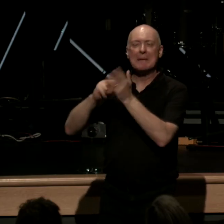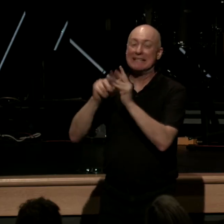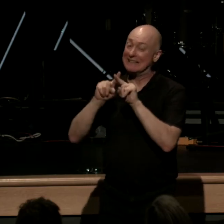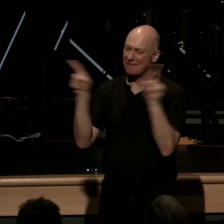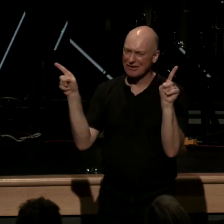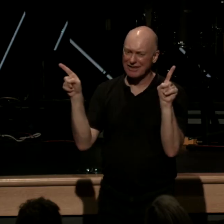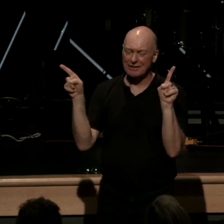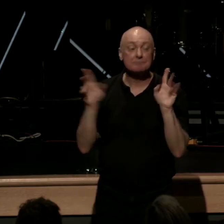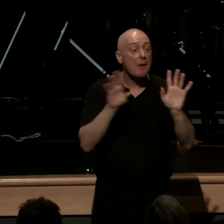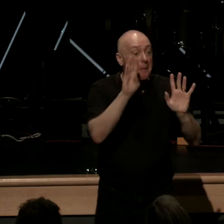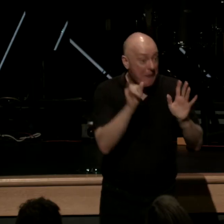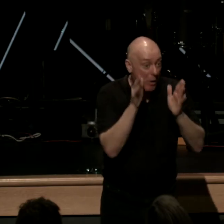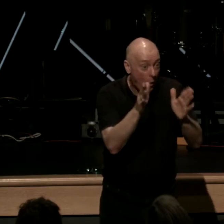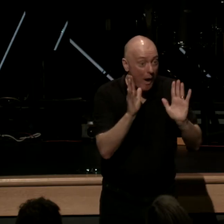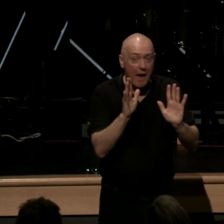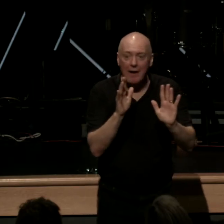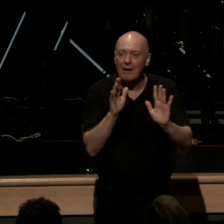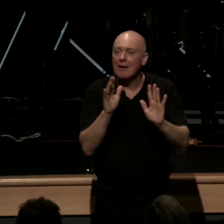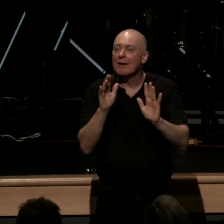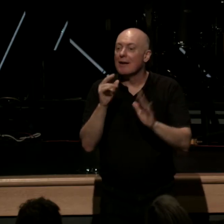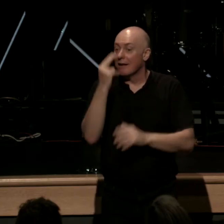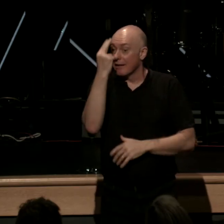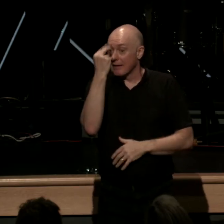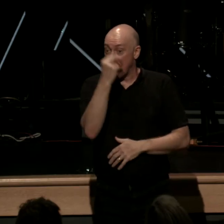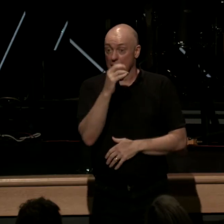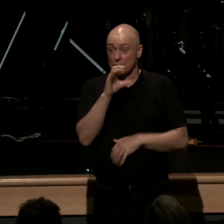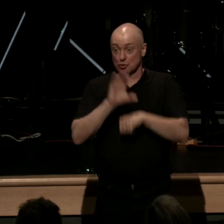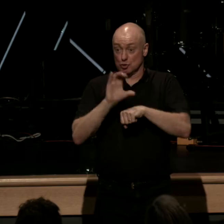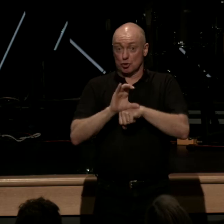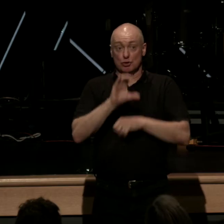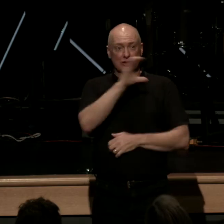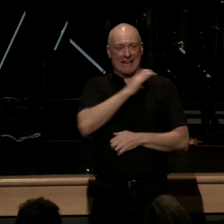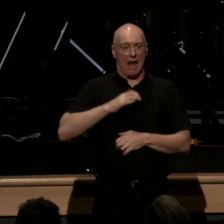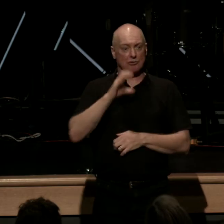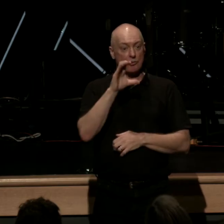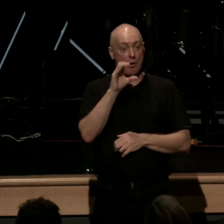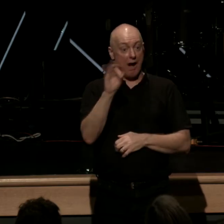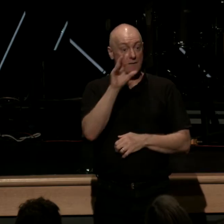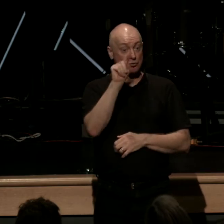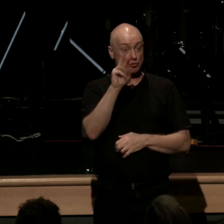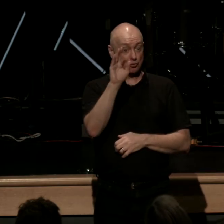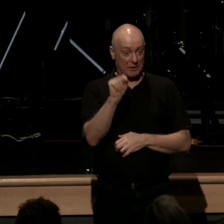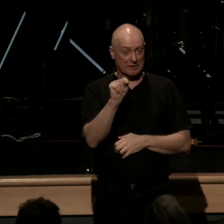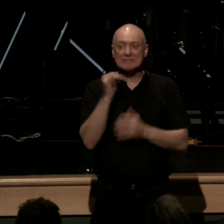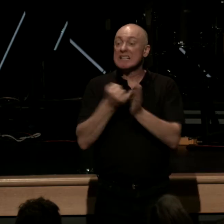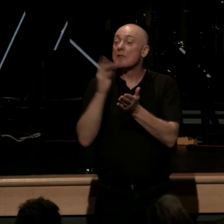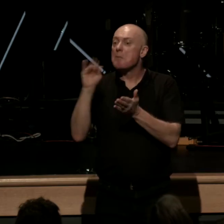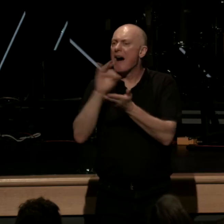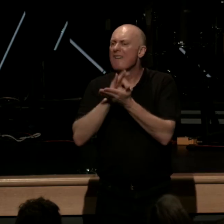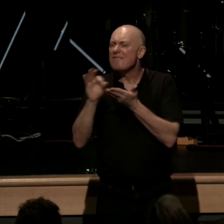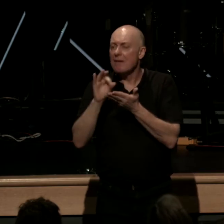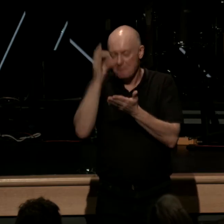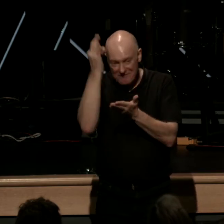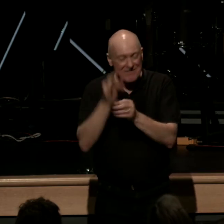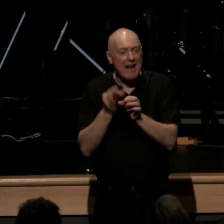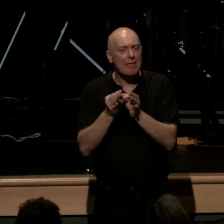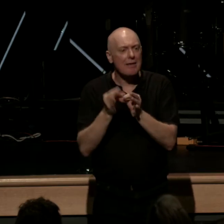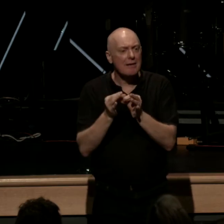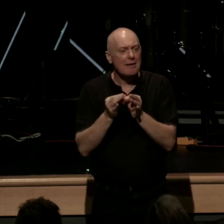by the way take a look at what the council of Trent said on this issue of justification by faith now read this carefully this is what the council of Trent